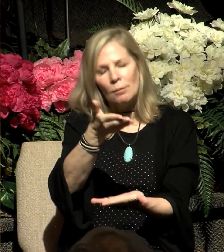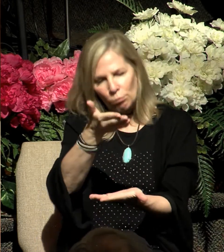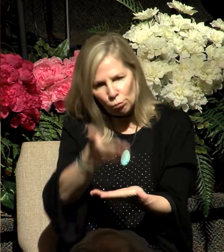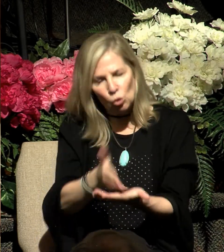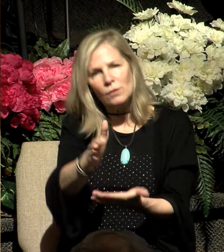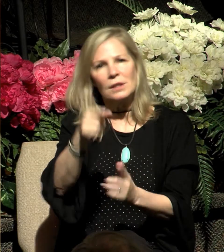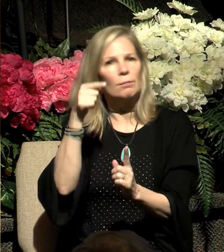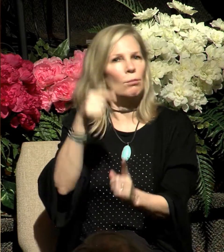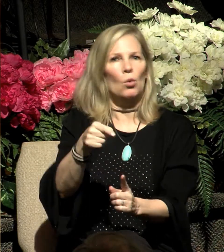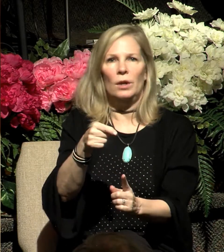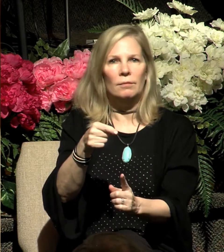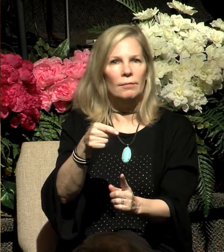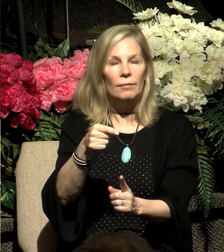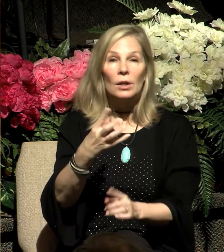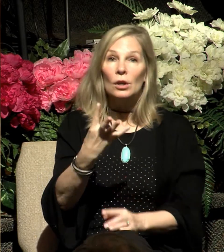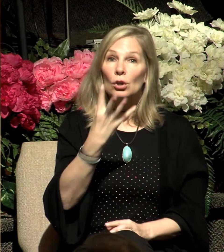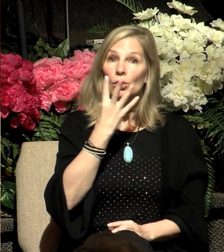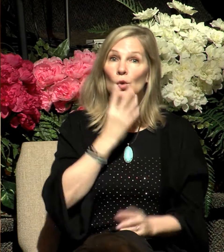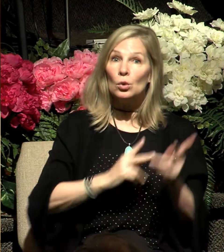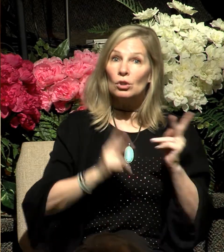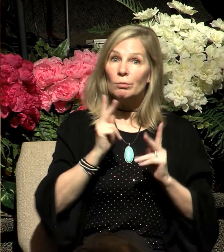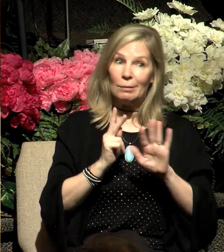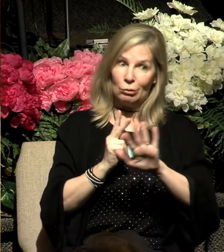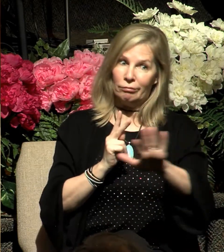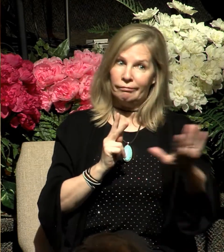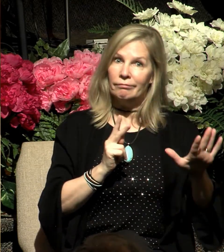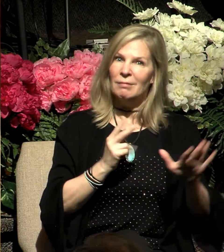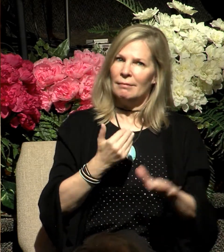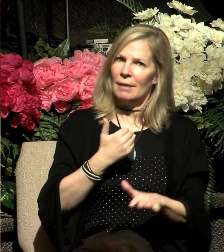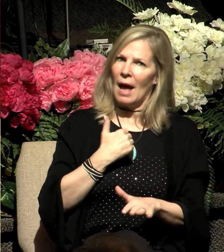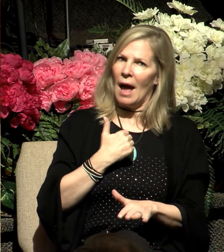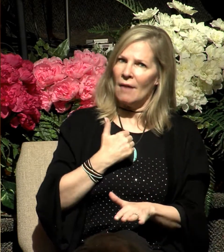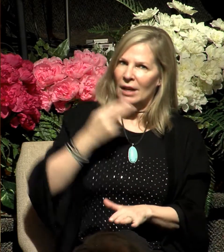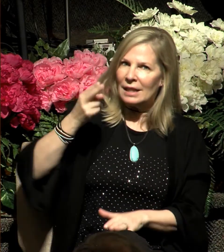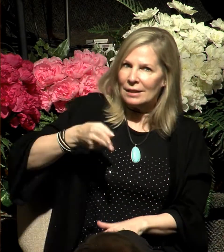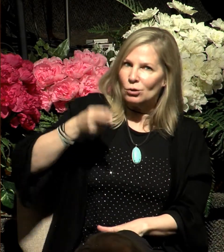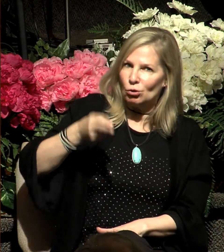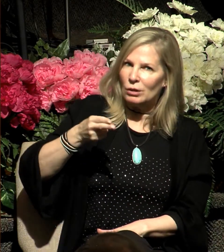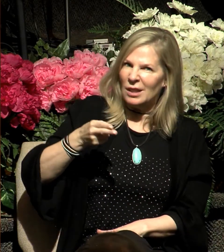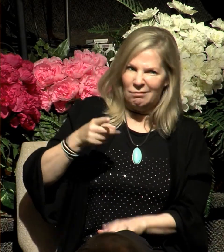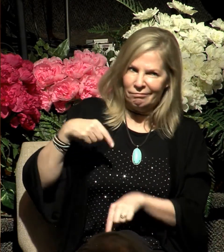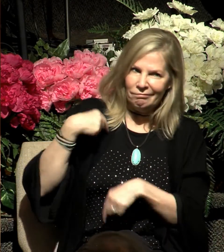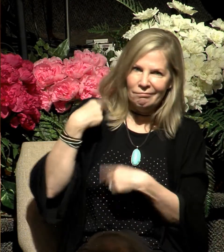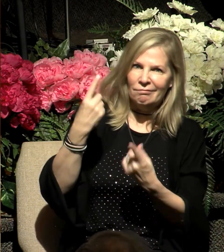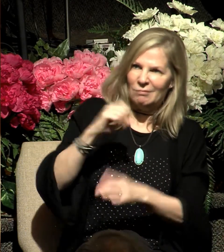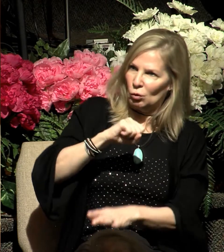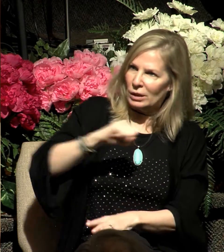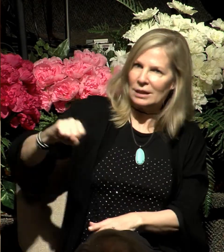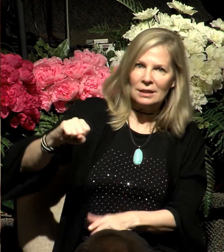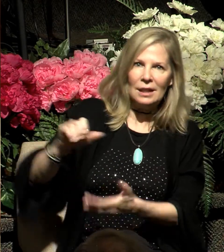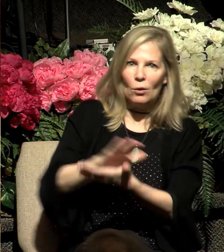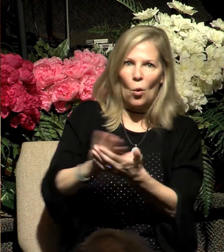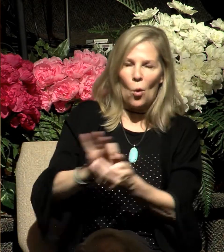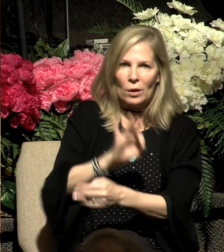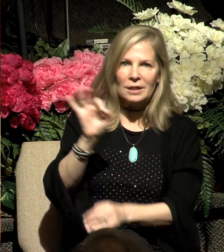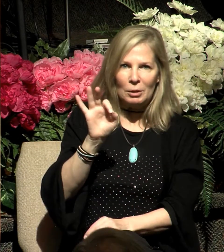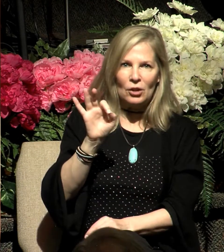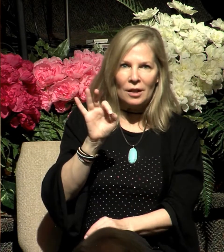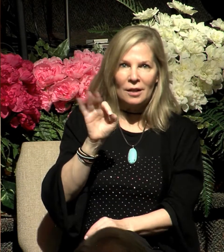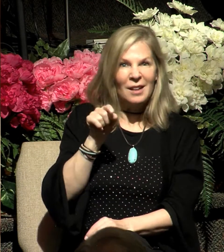that the Jewish people have a history of resisting the Holy Spirit, and he does it by revealing how they rejected and